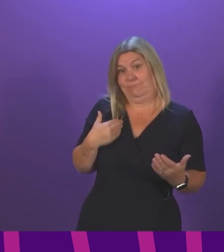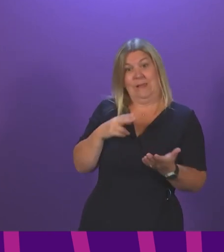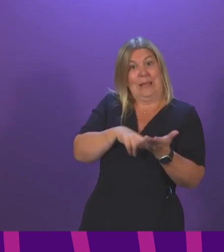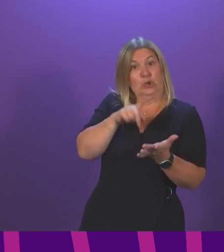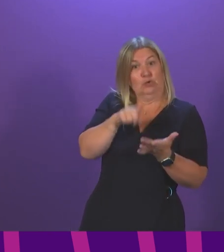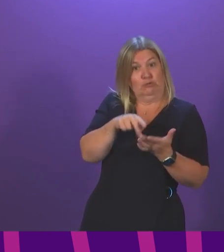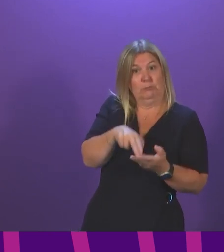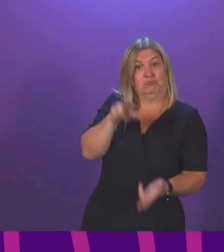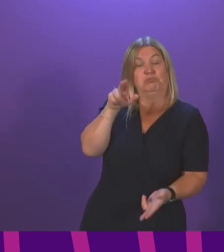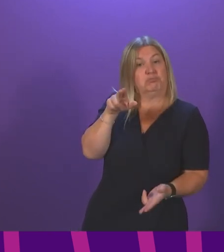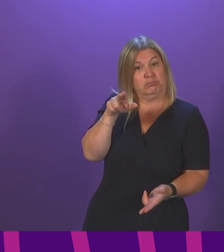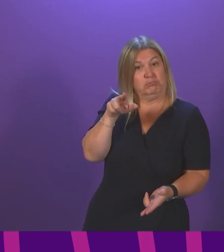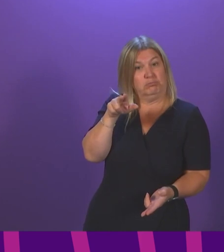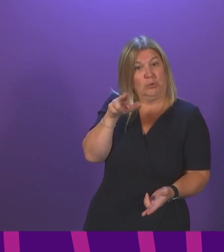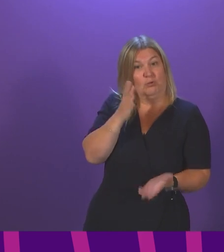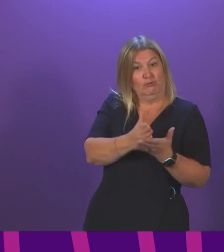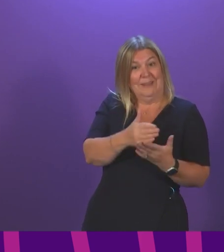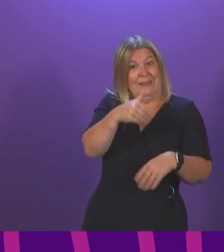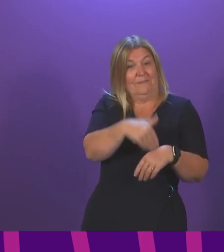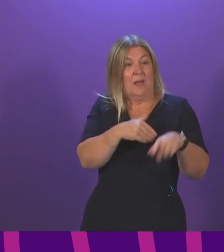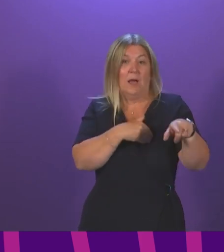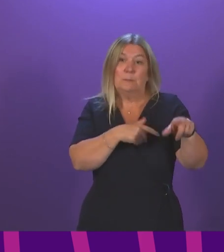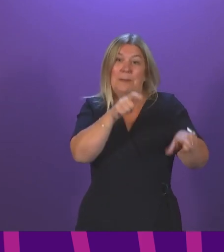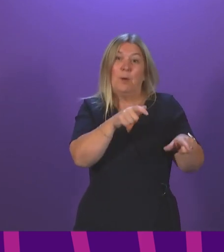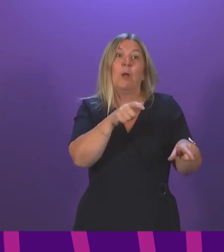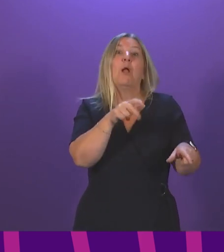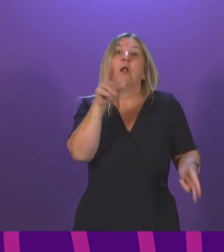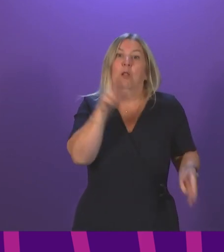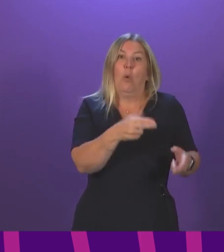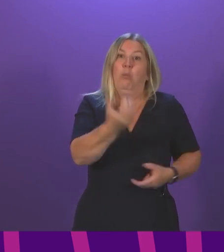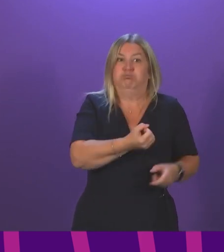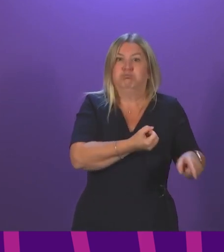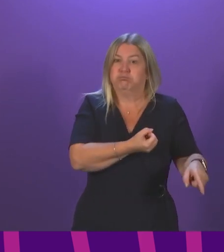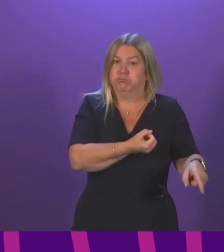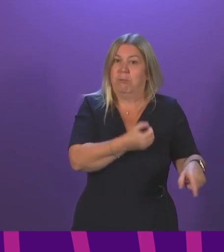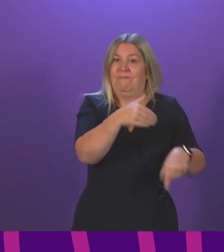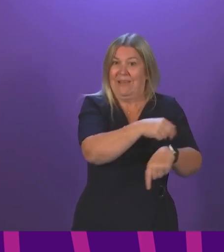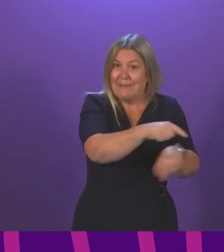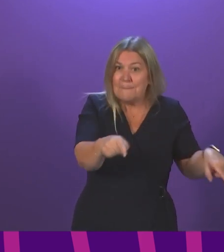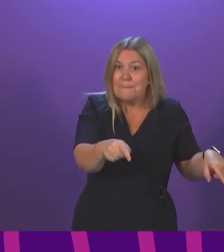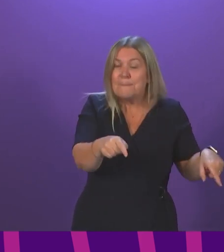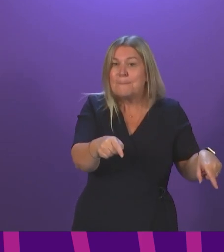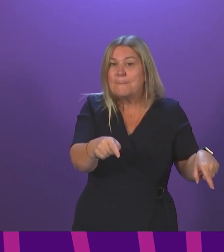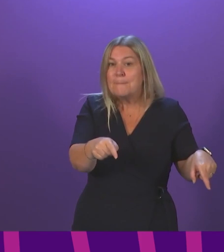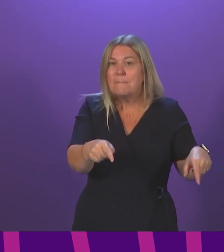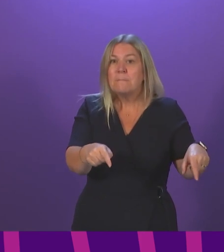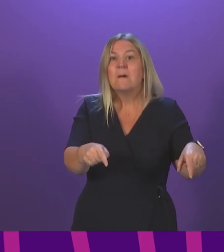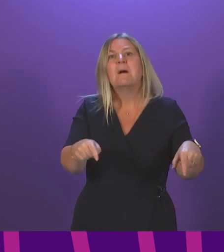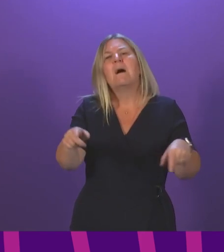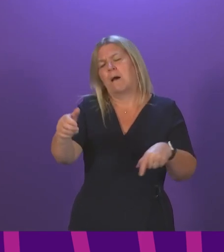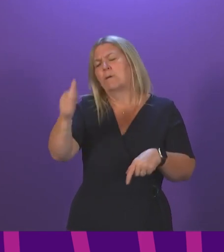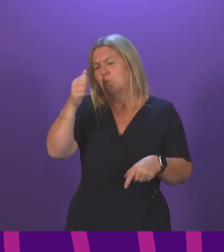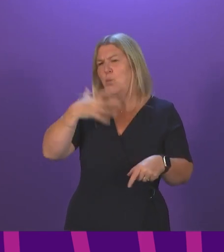lowest paid in our society. We're about, we're about, we talk about, we all want to see extra money